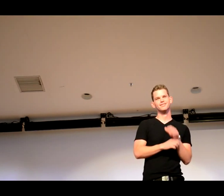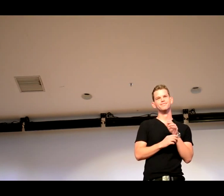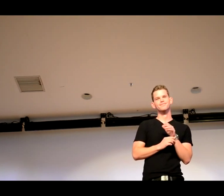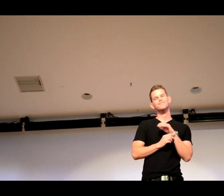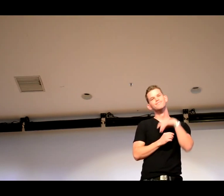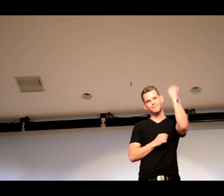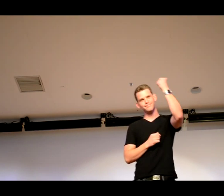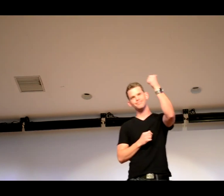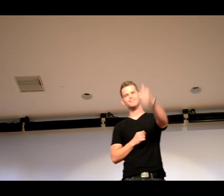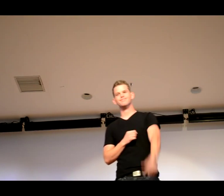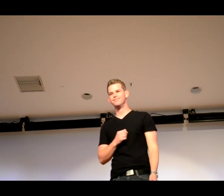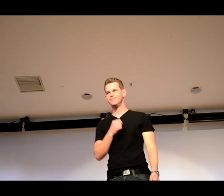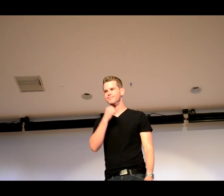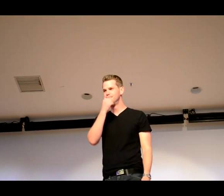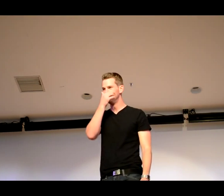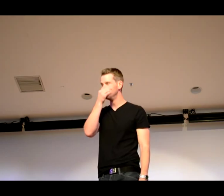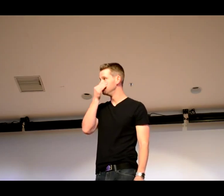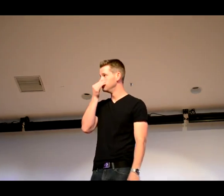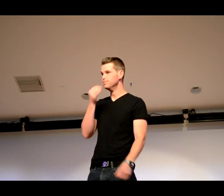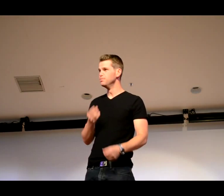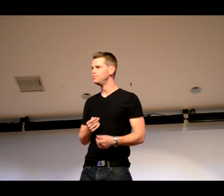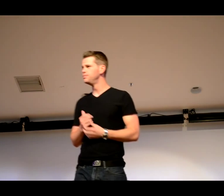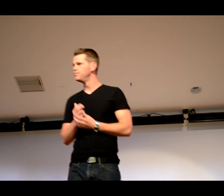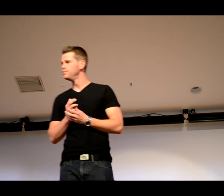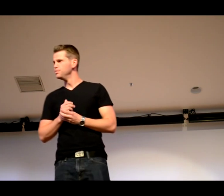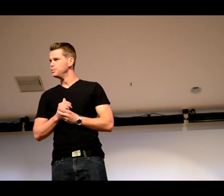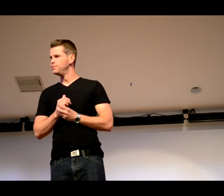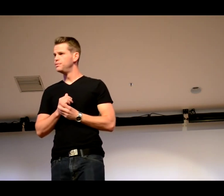challenge. It's not easy. Are you going to a long time?